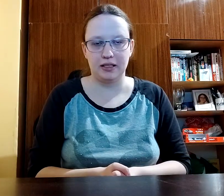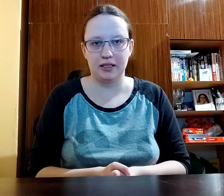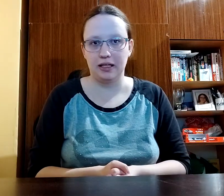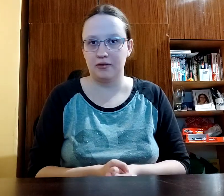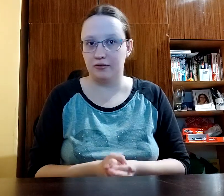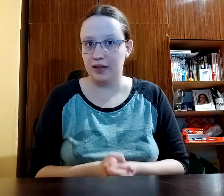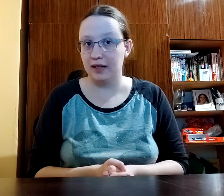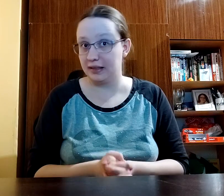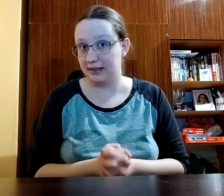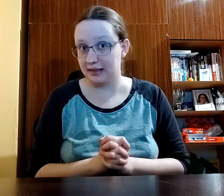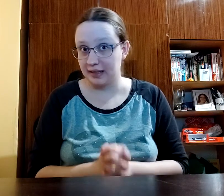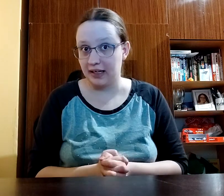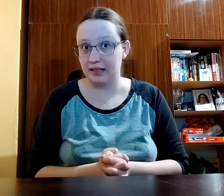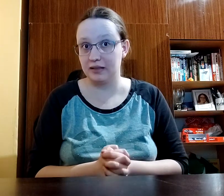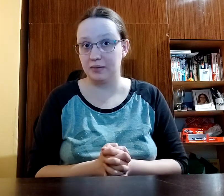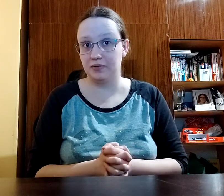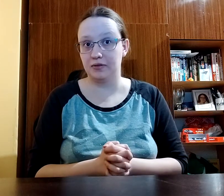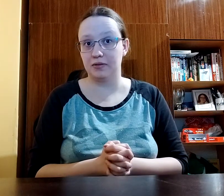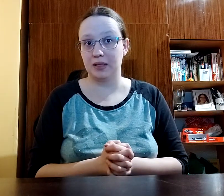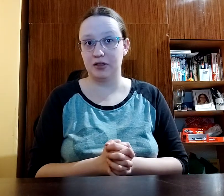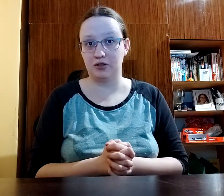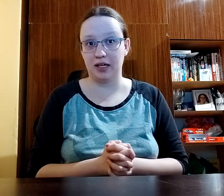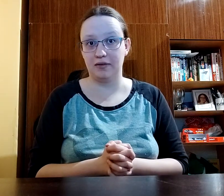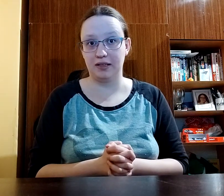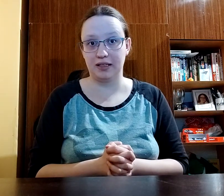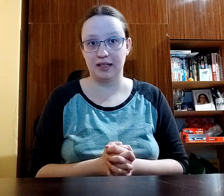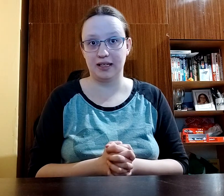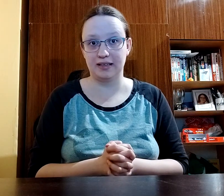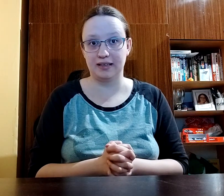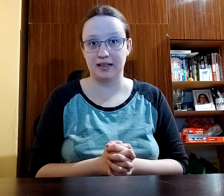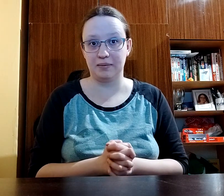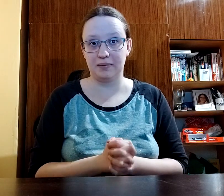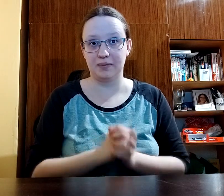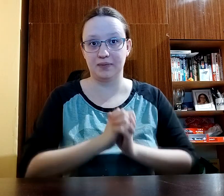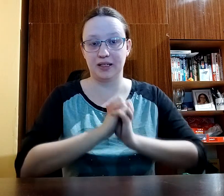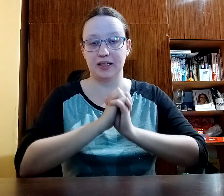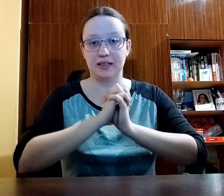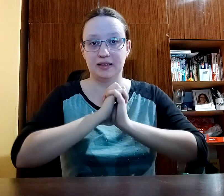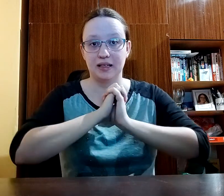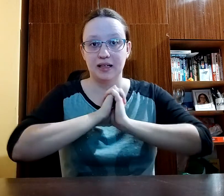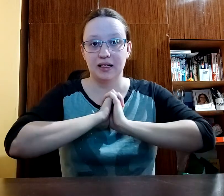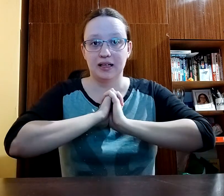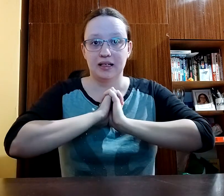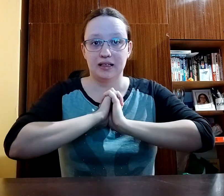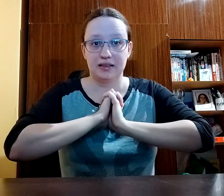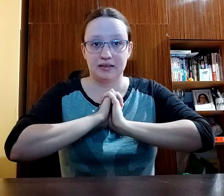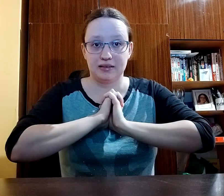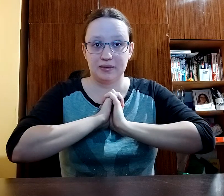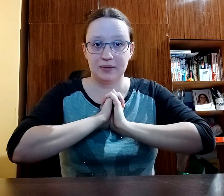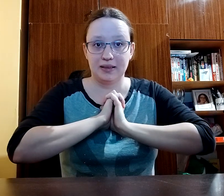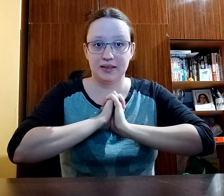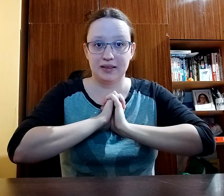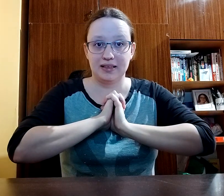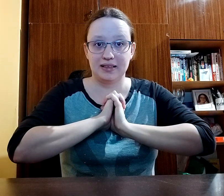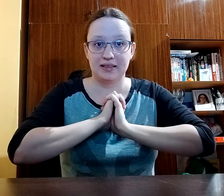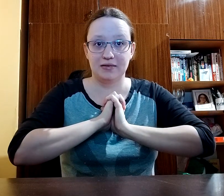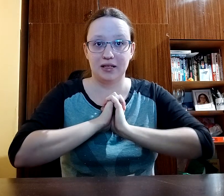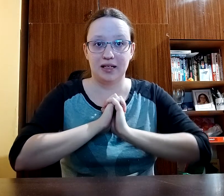like very scared before my driving exam and to be honest well